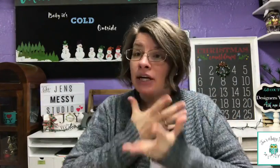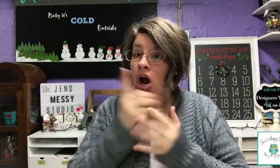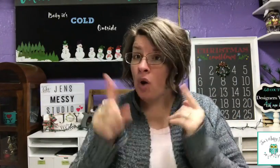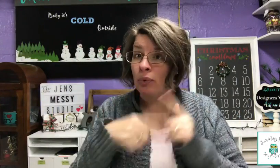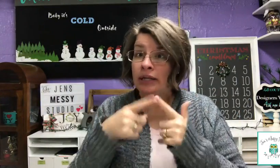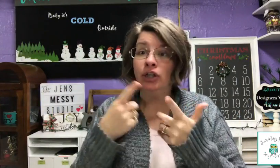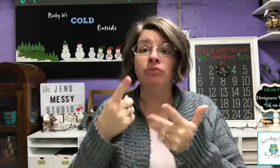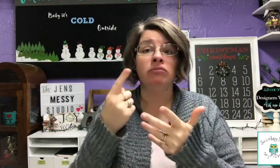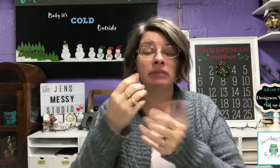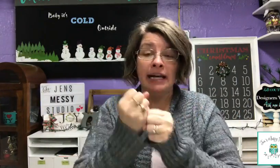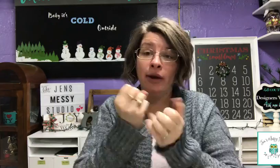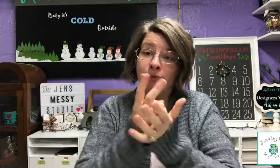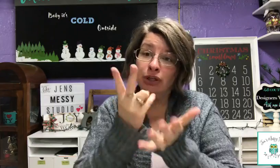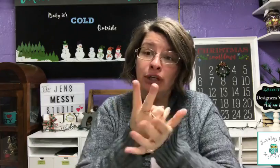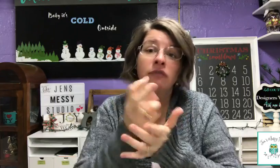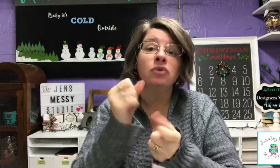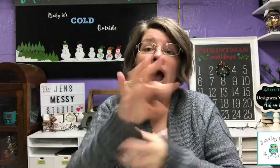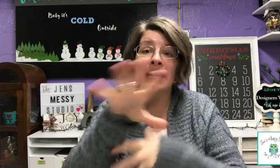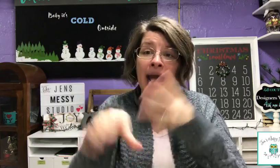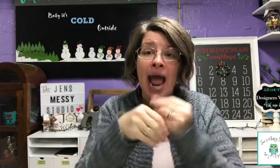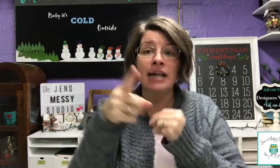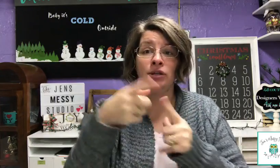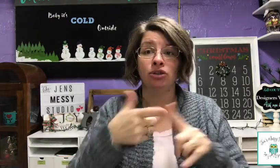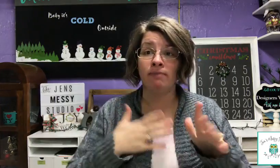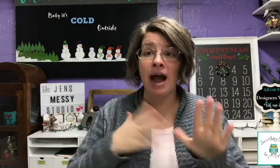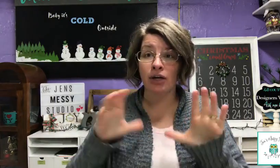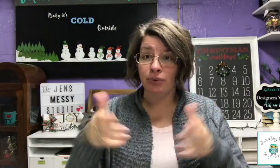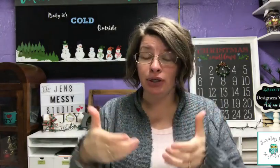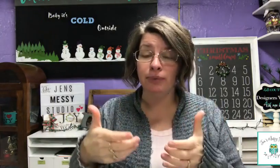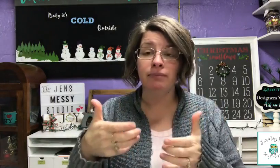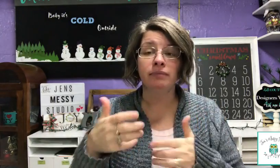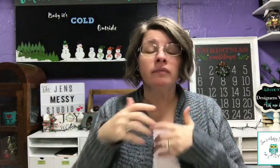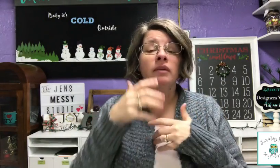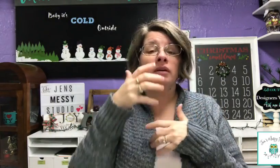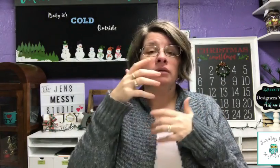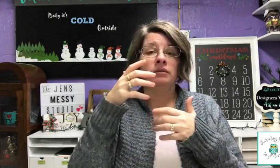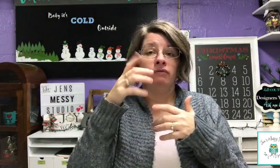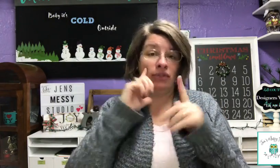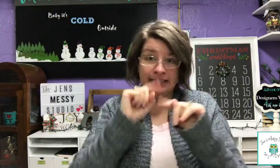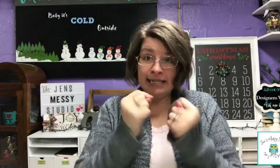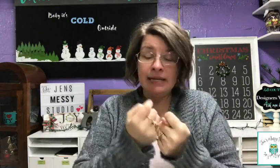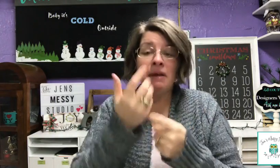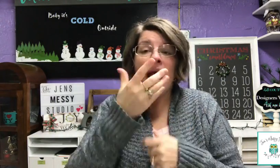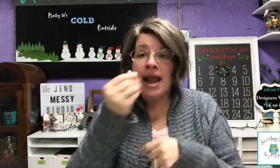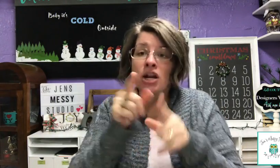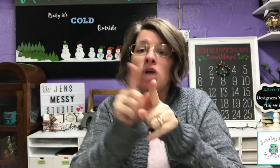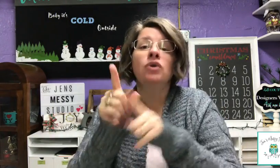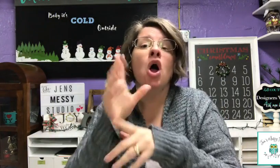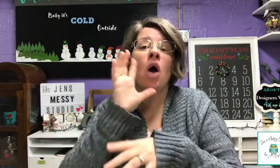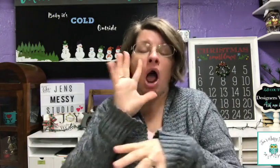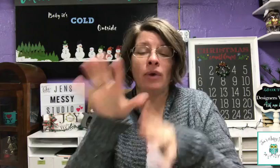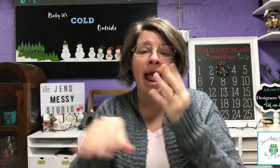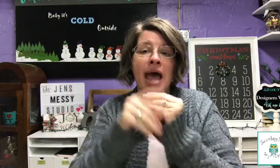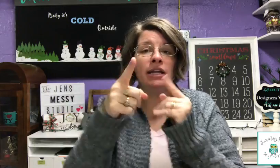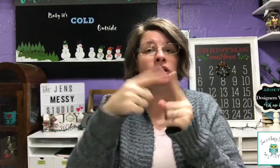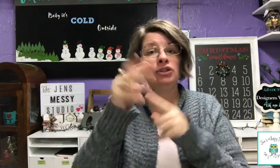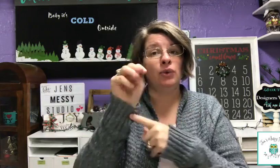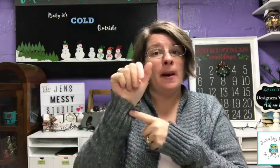me know when you get approved, so I can have you with my queen. For 15 years, and also, I will have you two